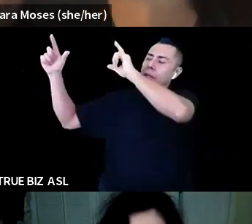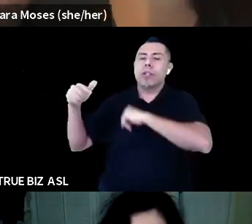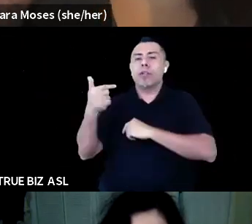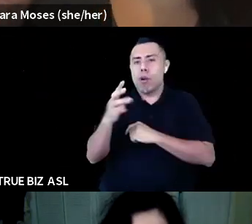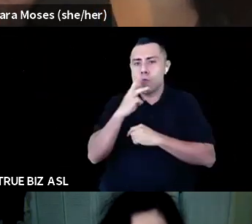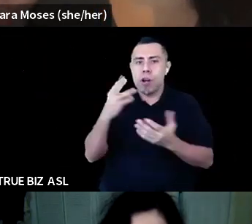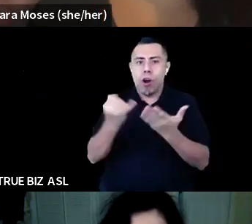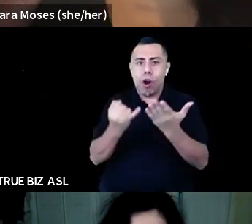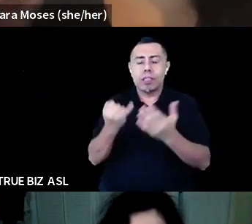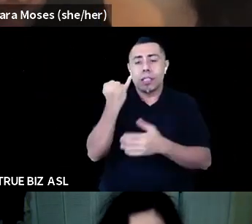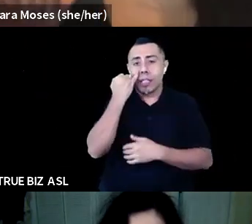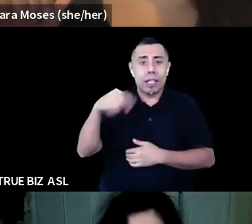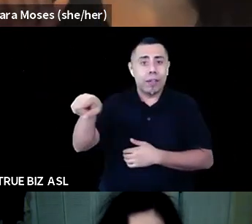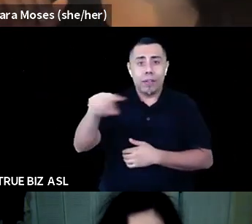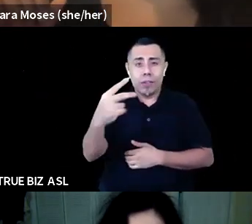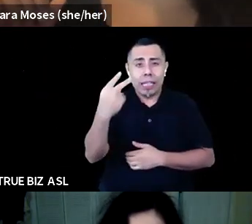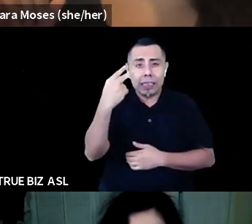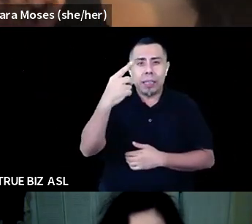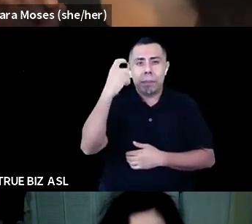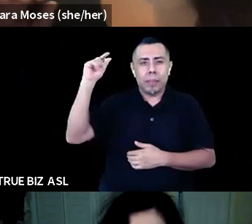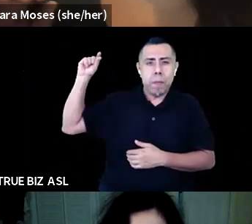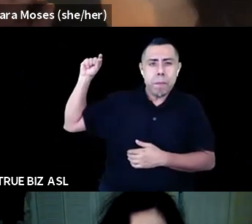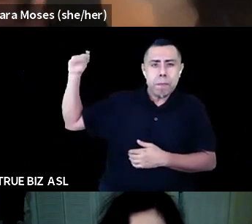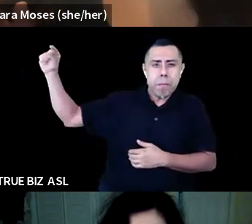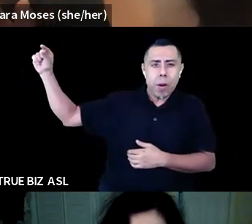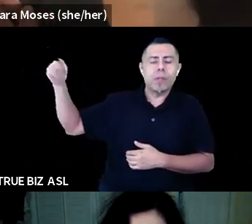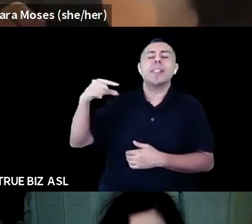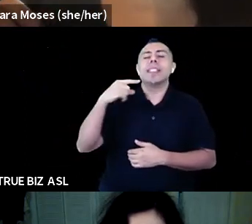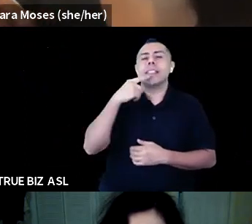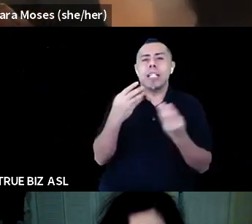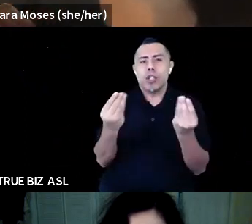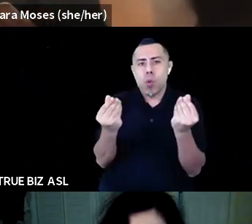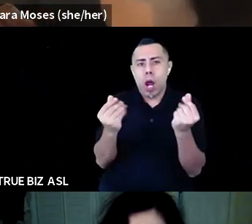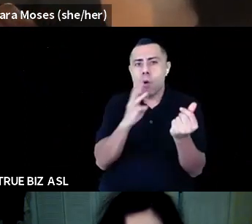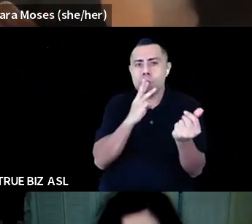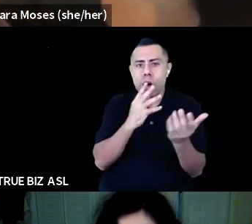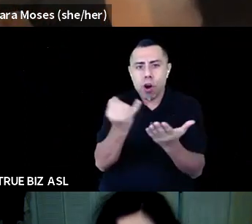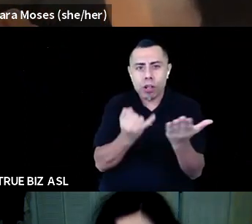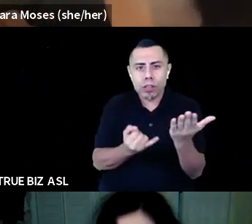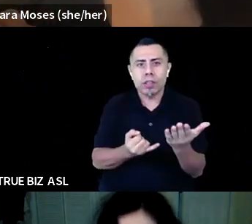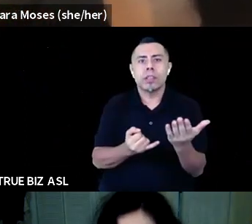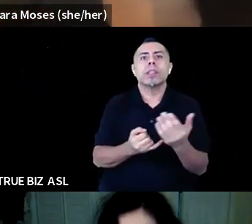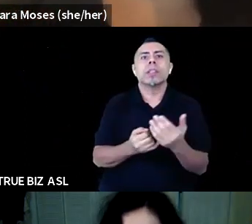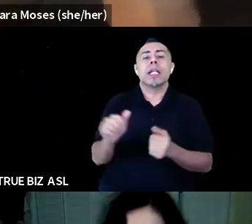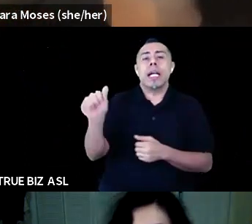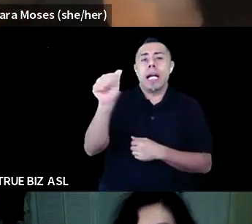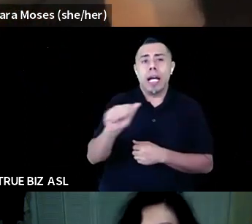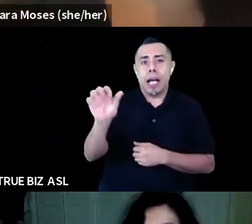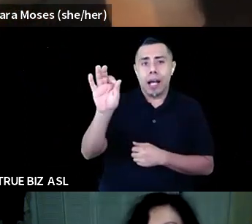it, as it is pretty small, it says Groundwater Arts on Facebook, groundwaterarts at gmail.com, and then hashtag Green New